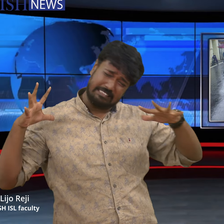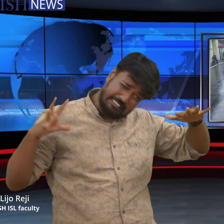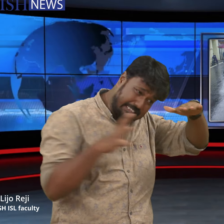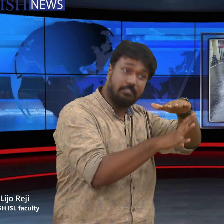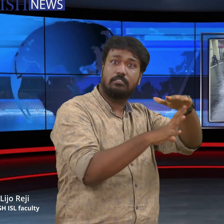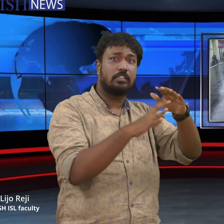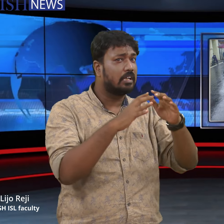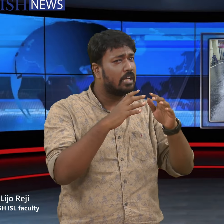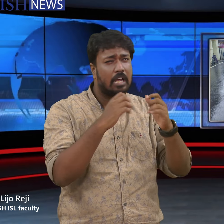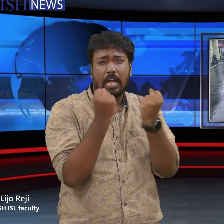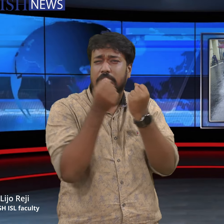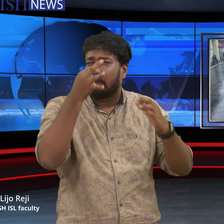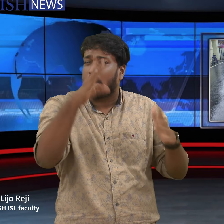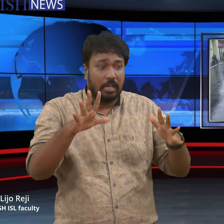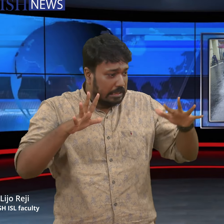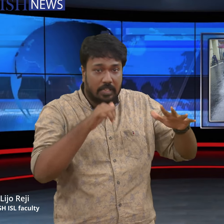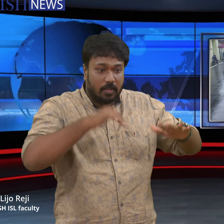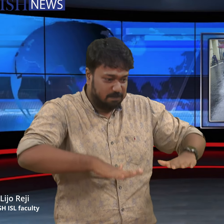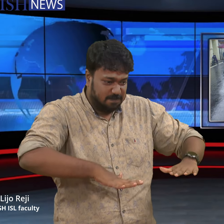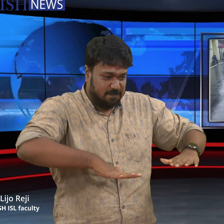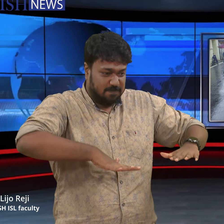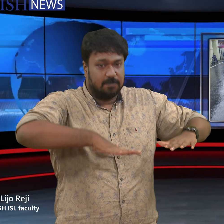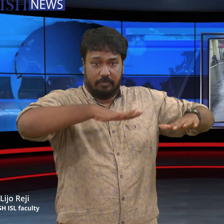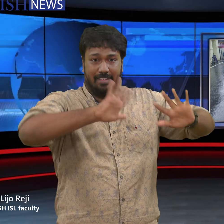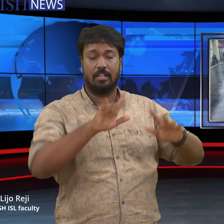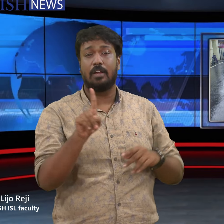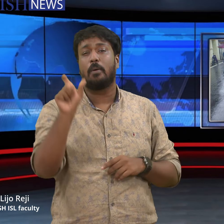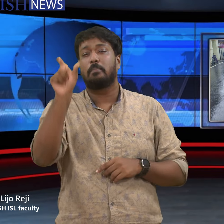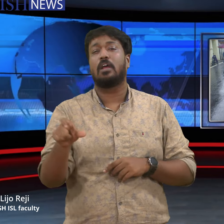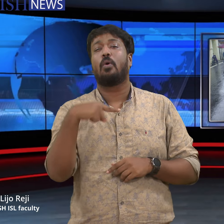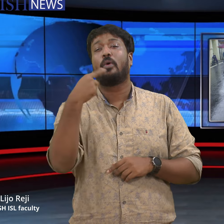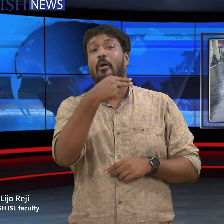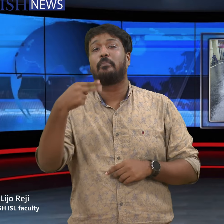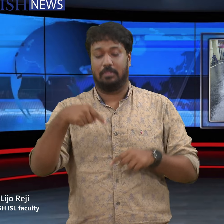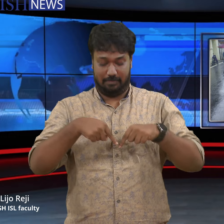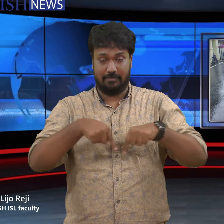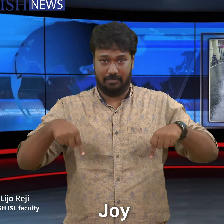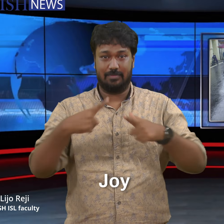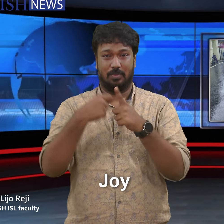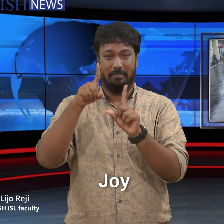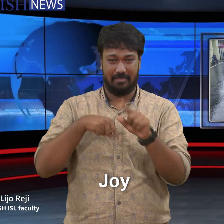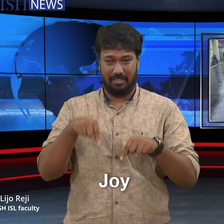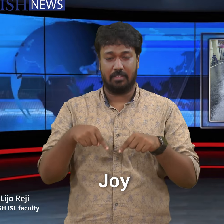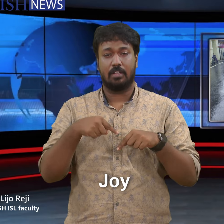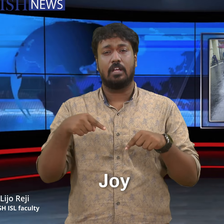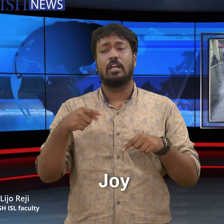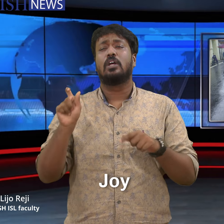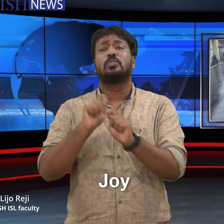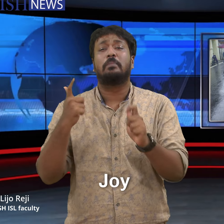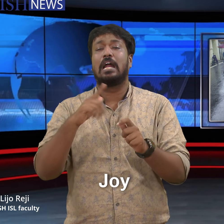harsh spotlight. The sanitation worker went missing in the canal near the Central Railway Station on July 13. His